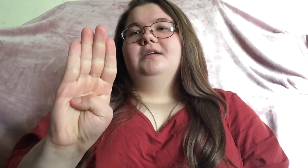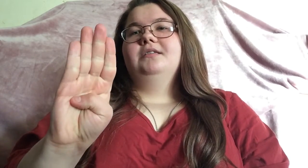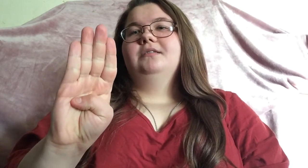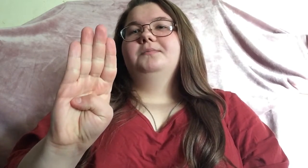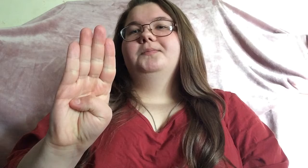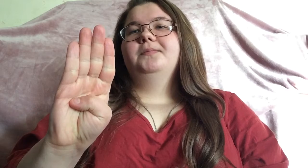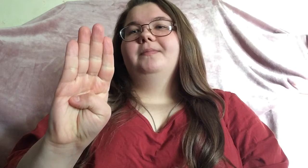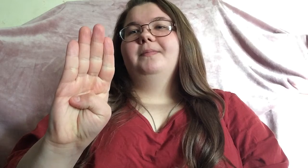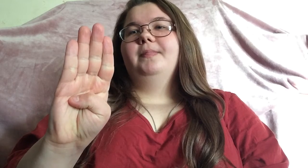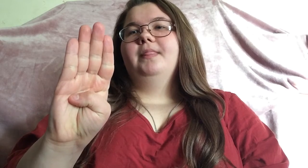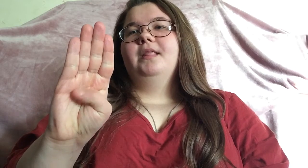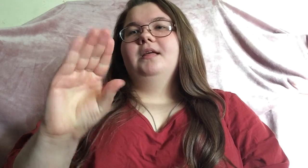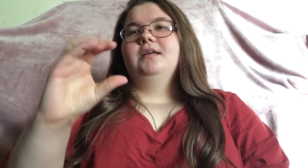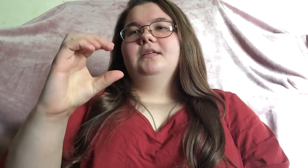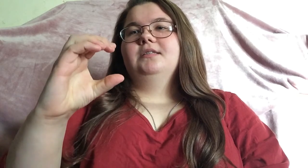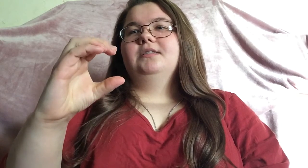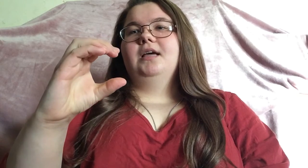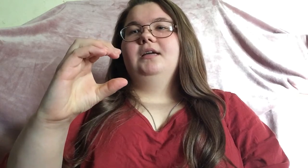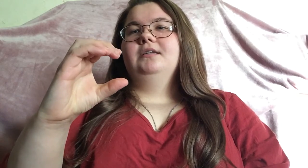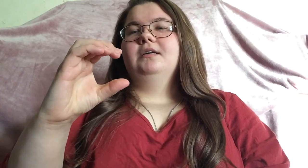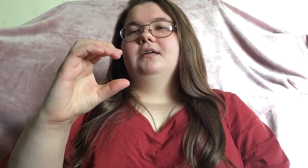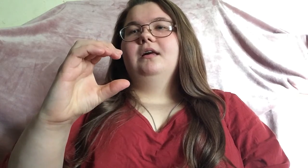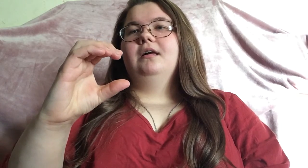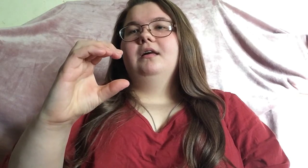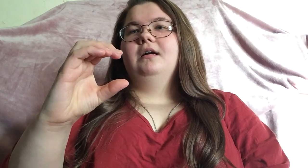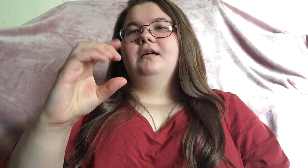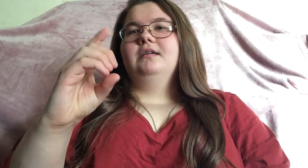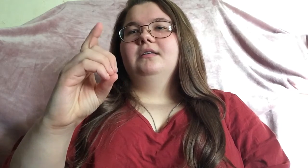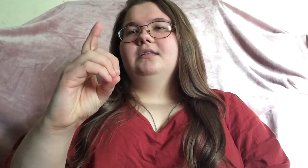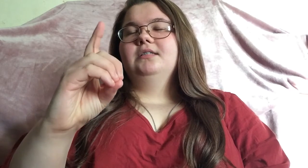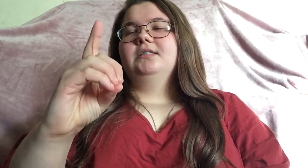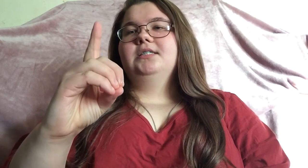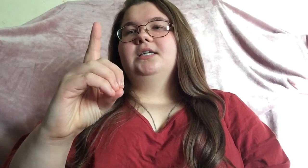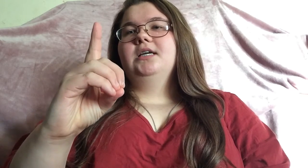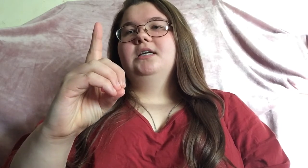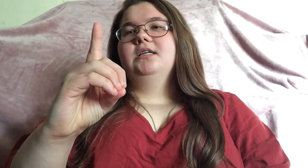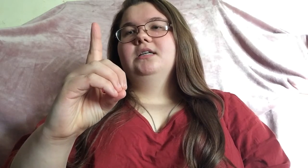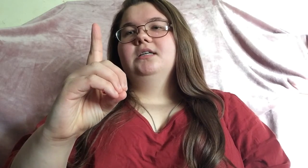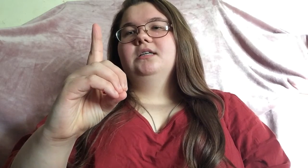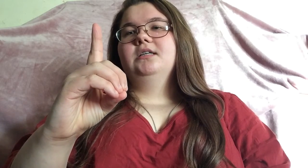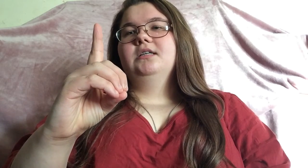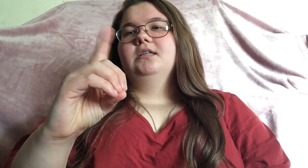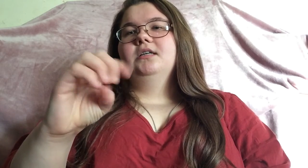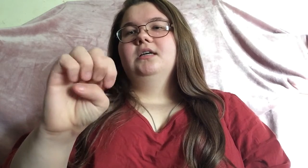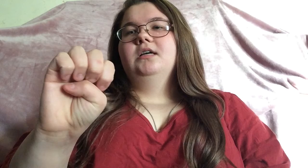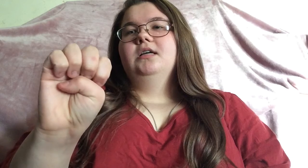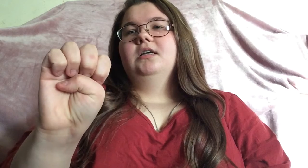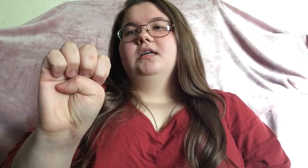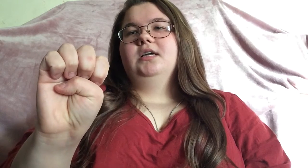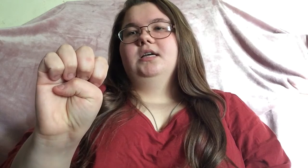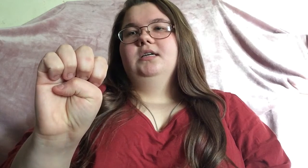c d e